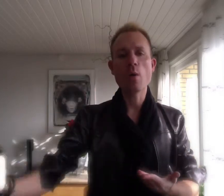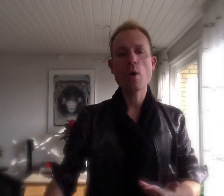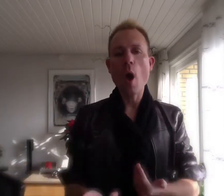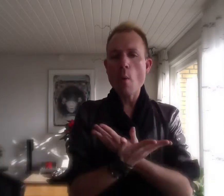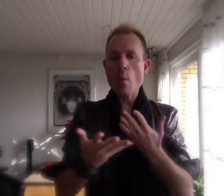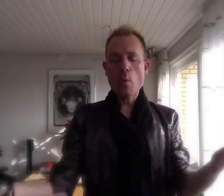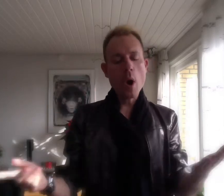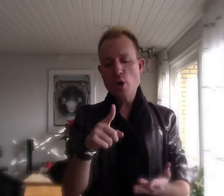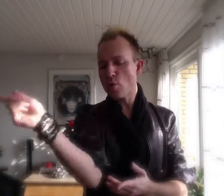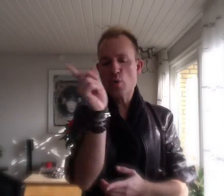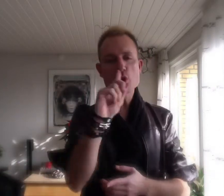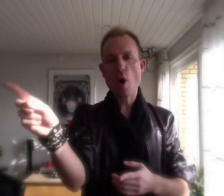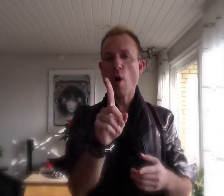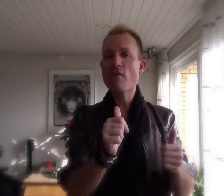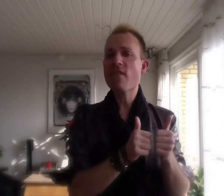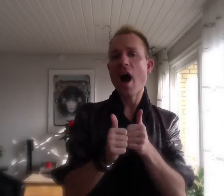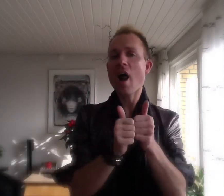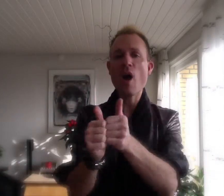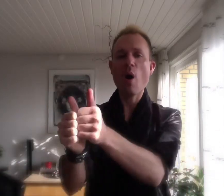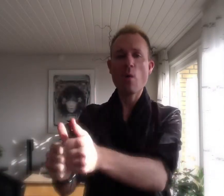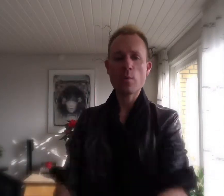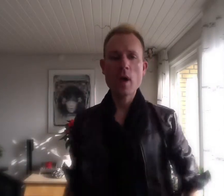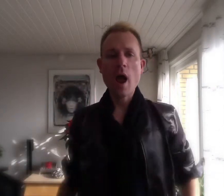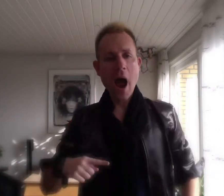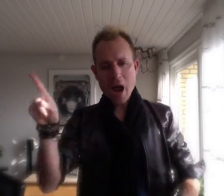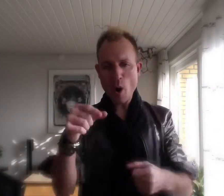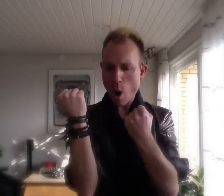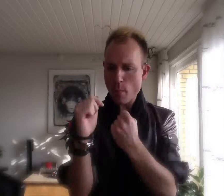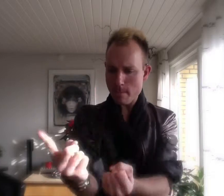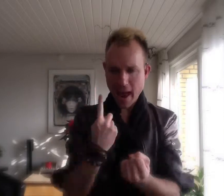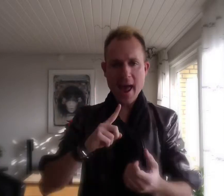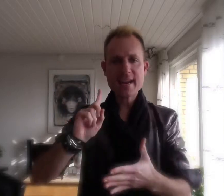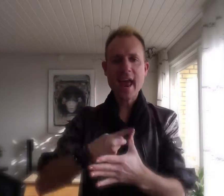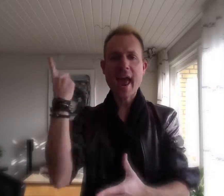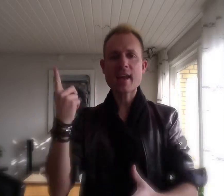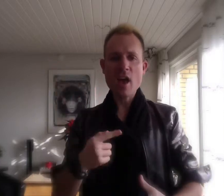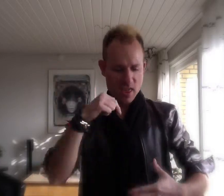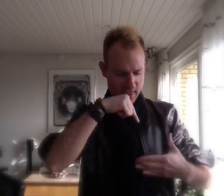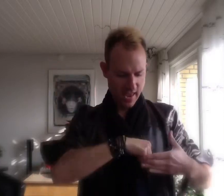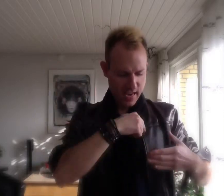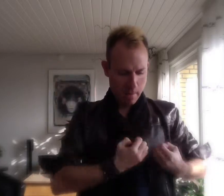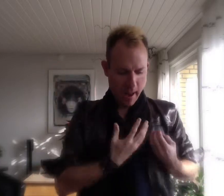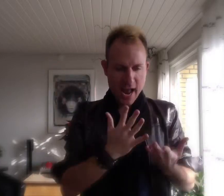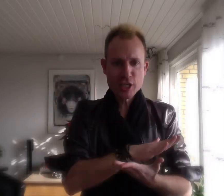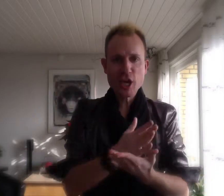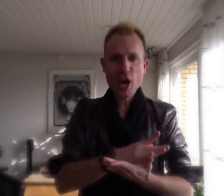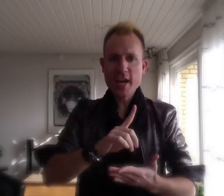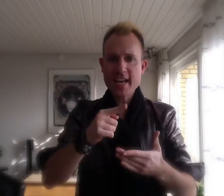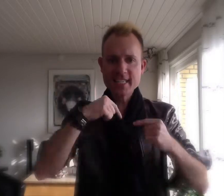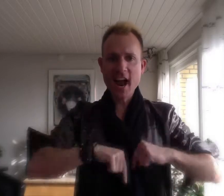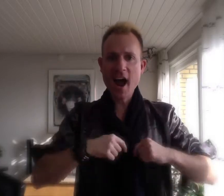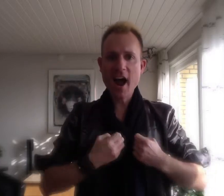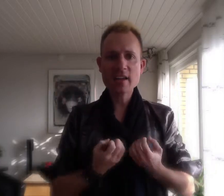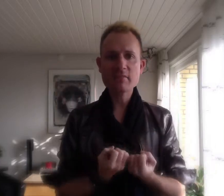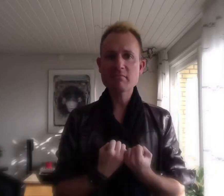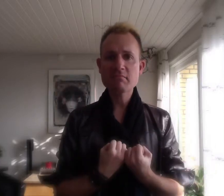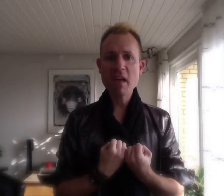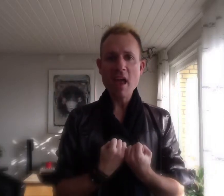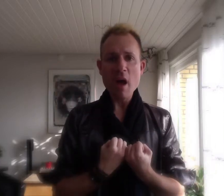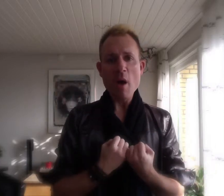Where you don't follow Love, I'll hold it back again This passion inside I can't run